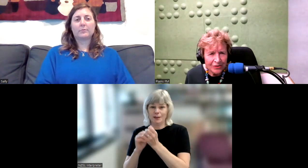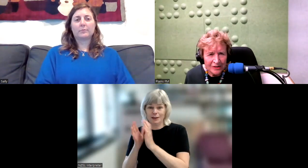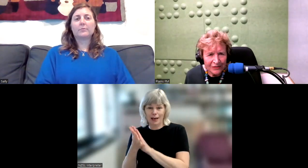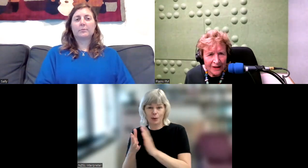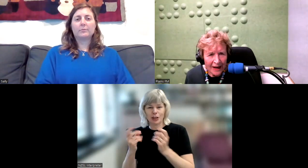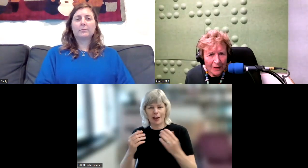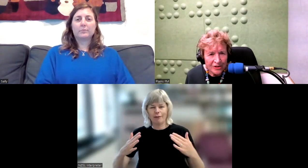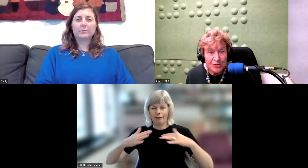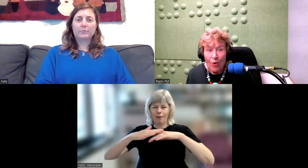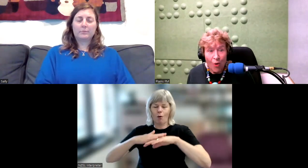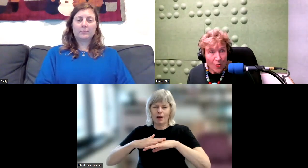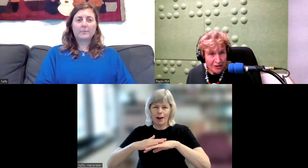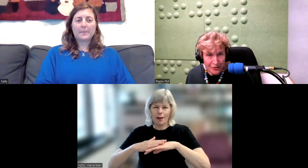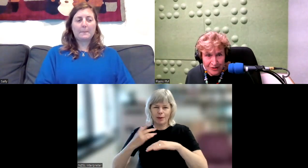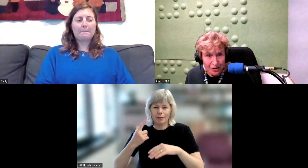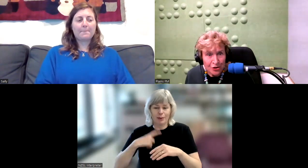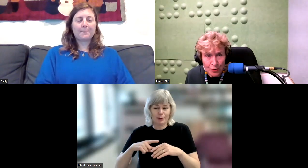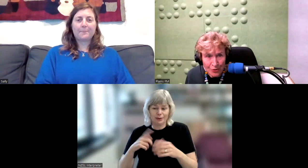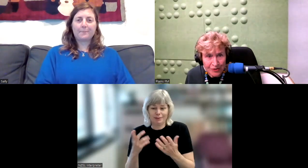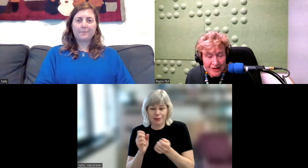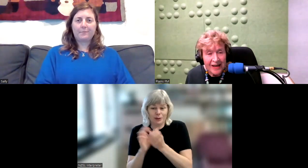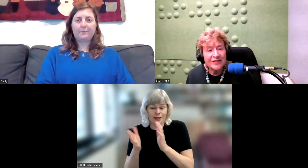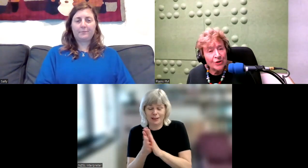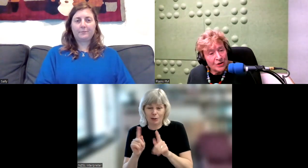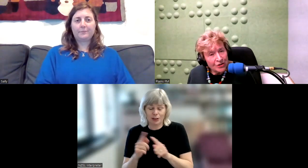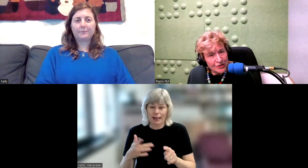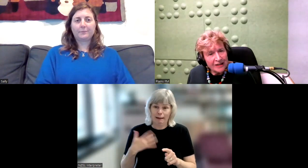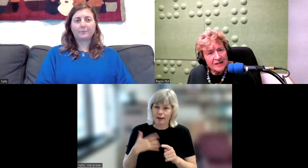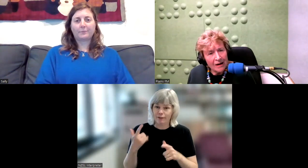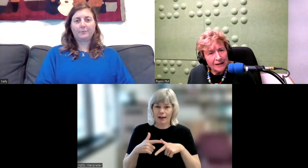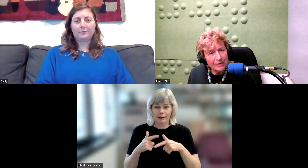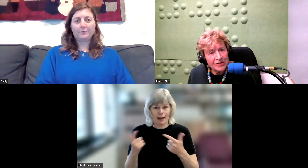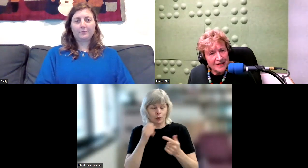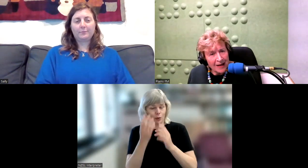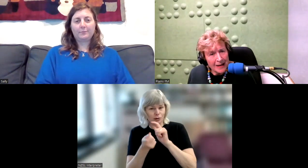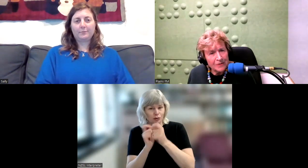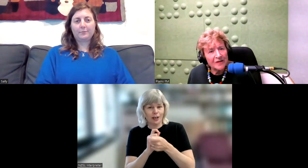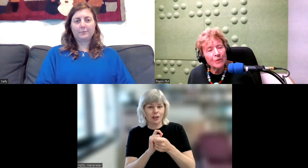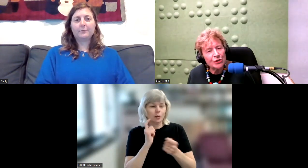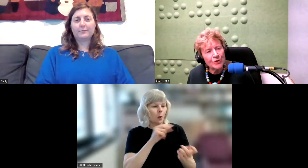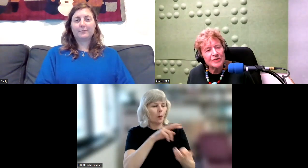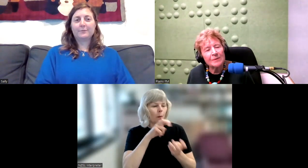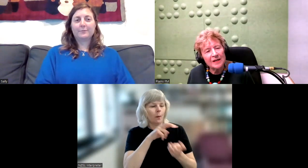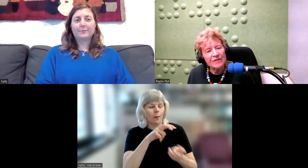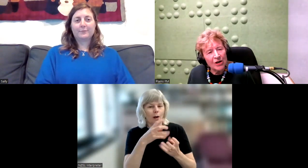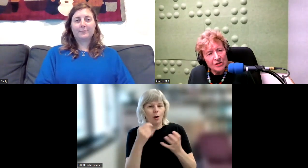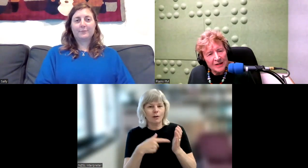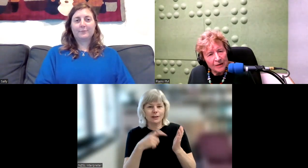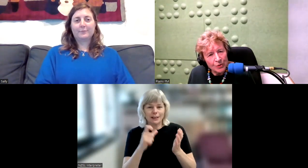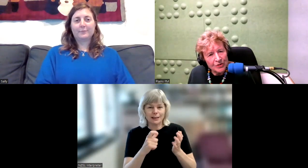a good living language, is always using new words. So New Zealand Sign Language is the same. So they were using many of the Auslan words.